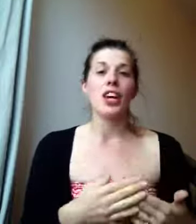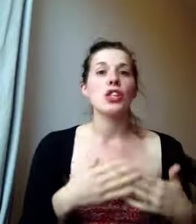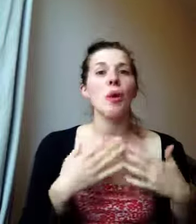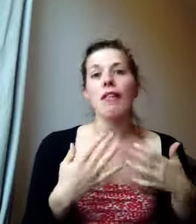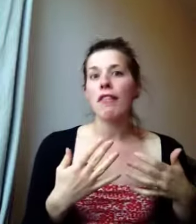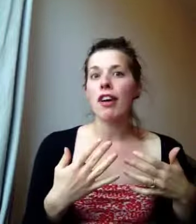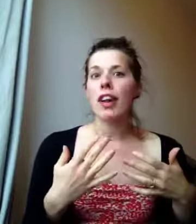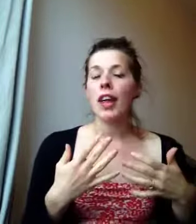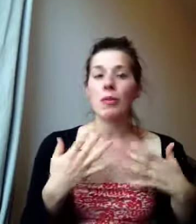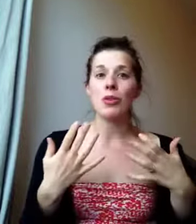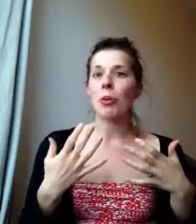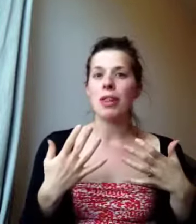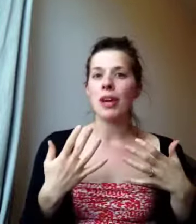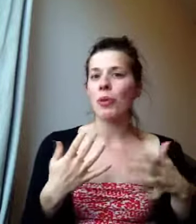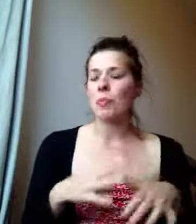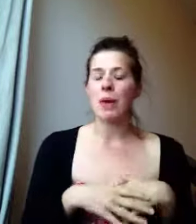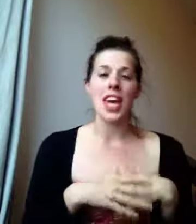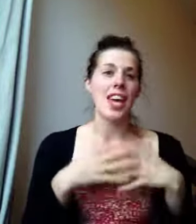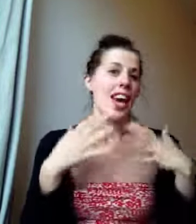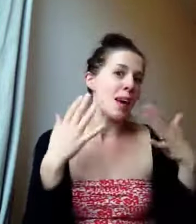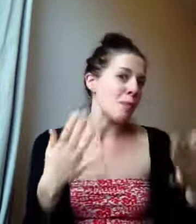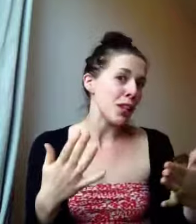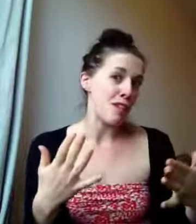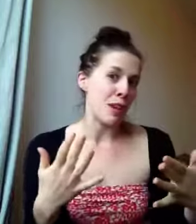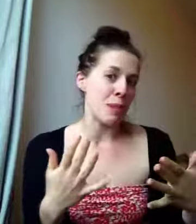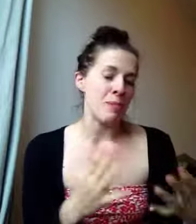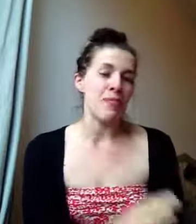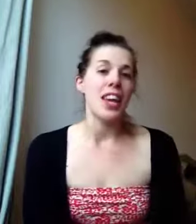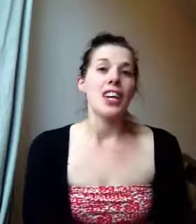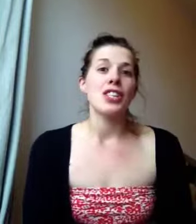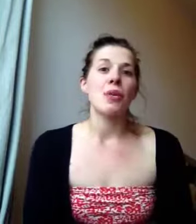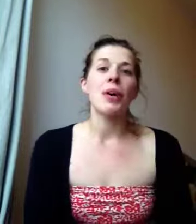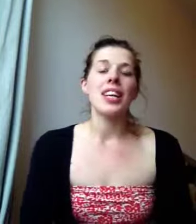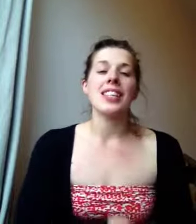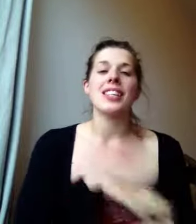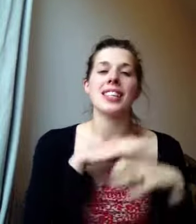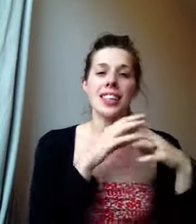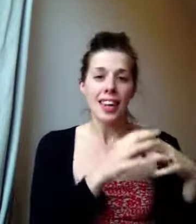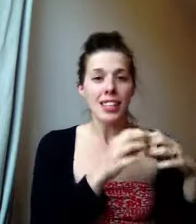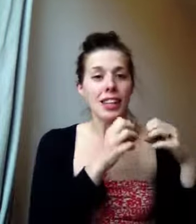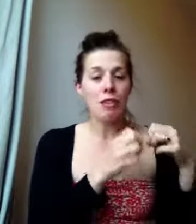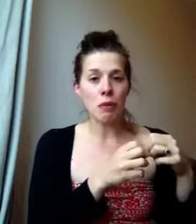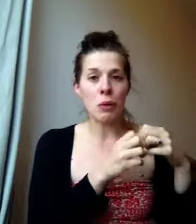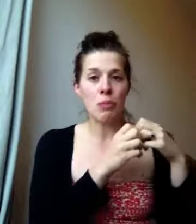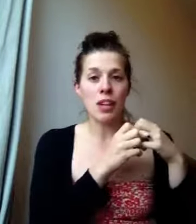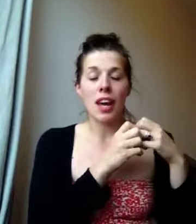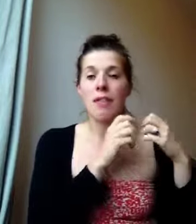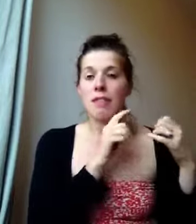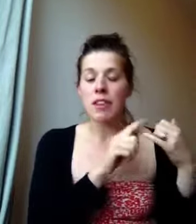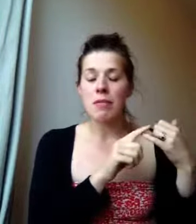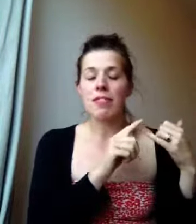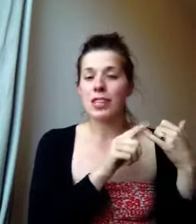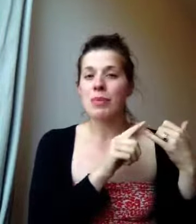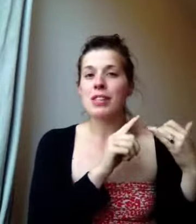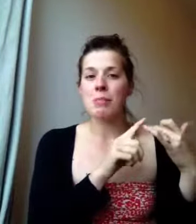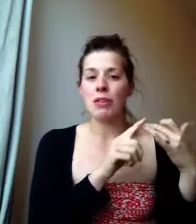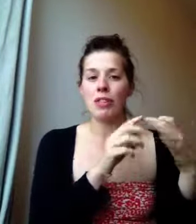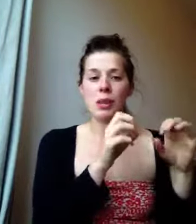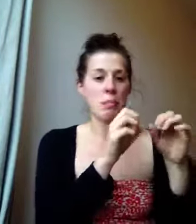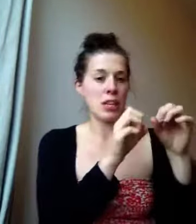So often the most common thing would be a multivitamin. So what it is, it's synthetically formed vitamins and minerals put